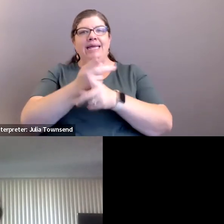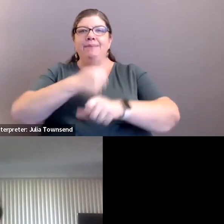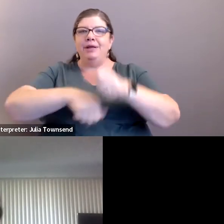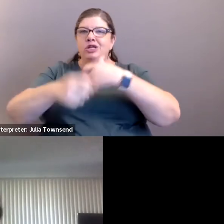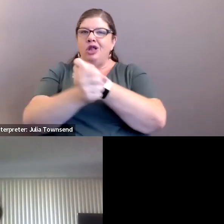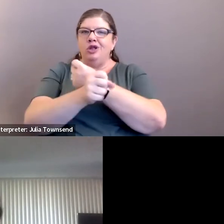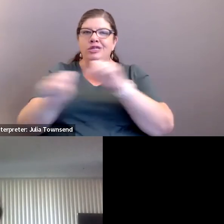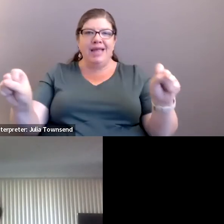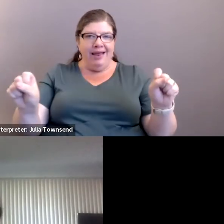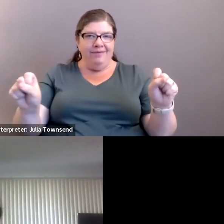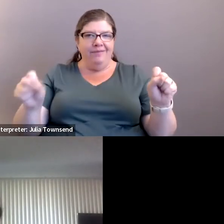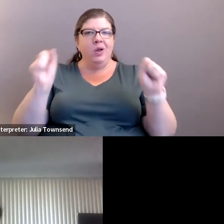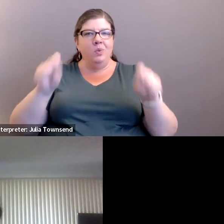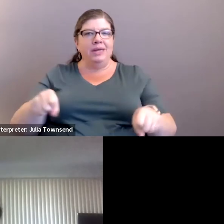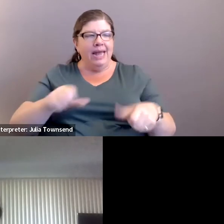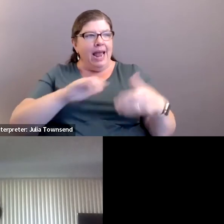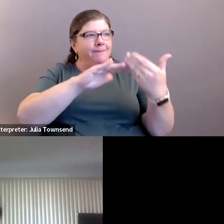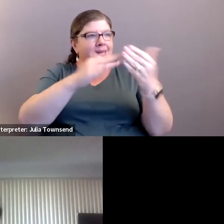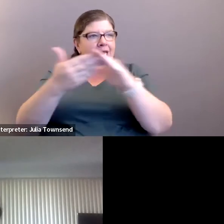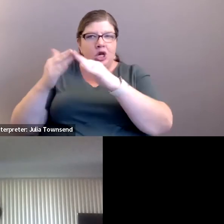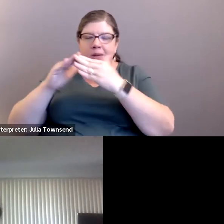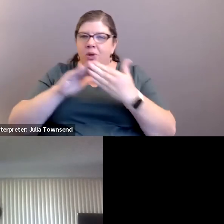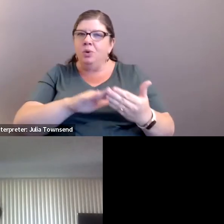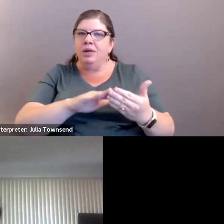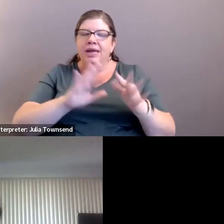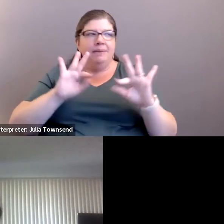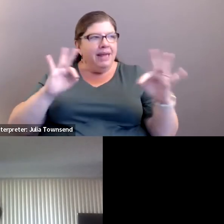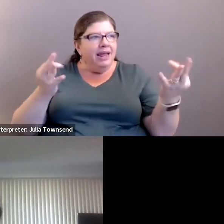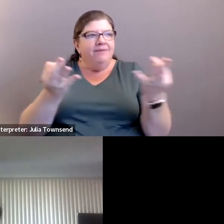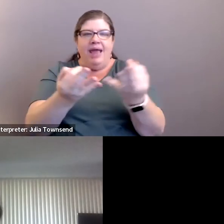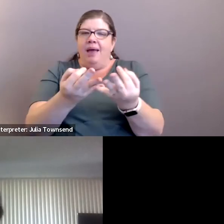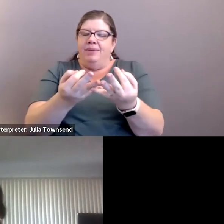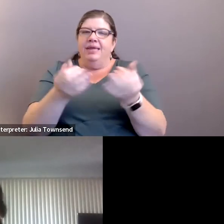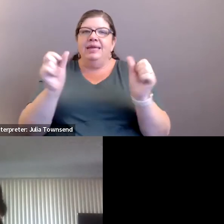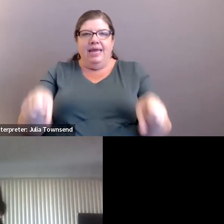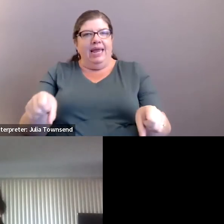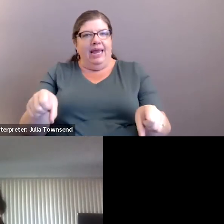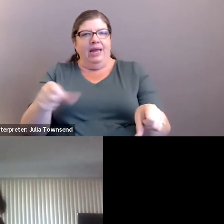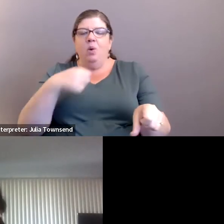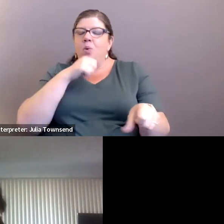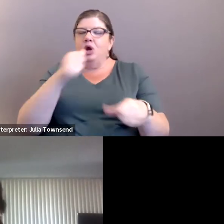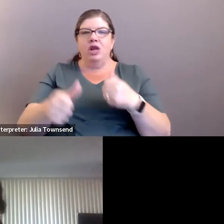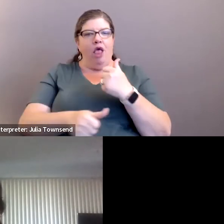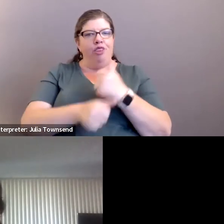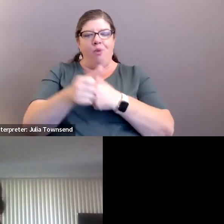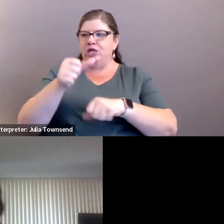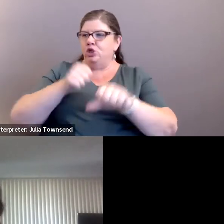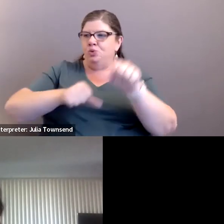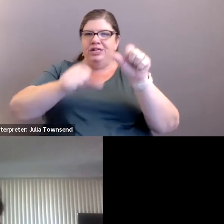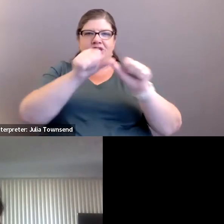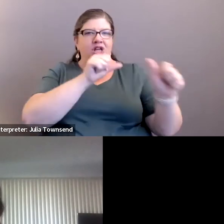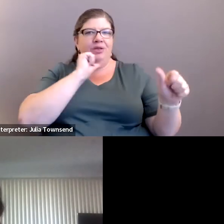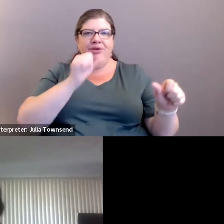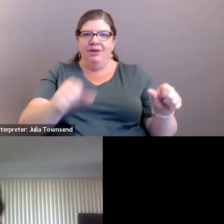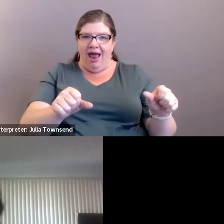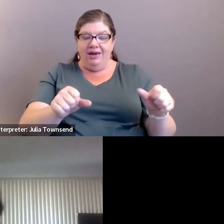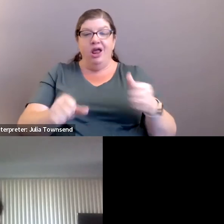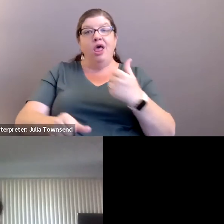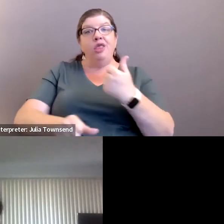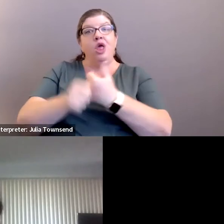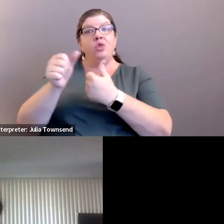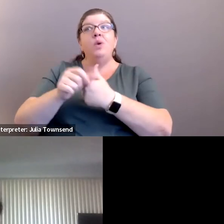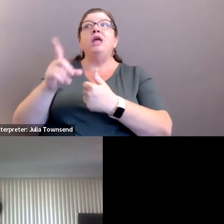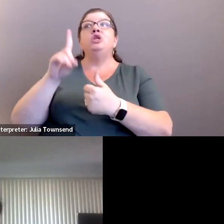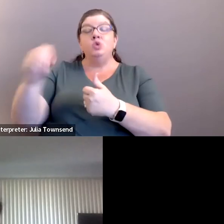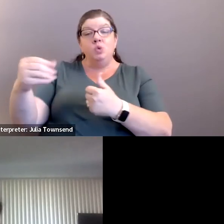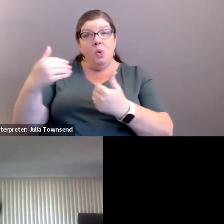other safe. We can be in a community and we can be a family and we are not threats to one another. And the threats that